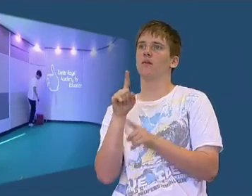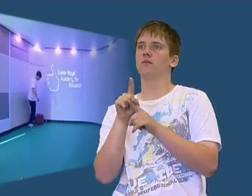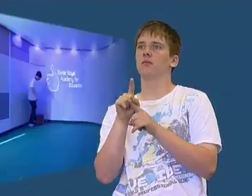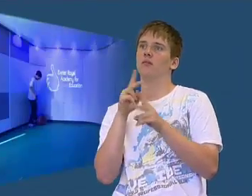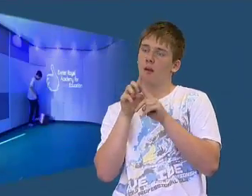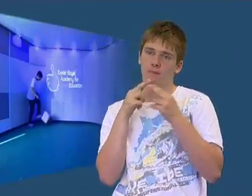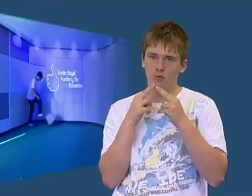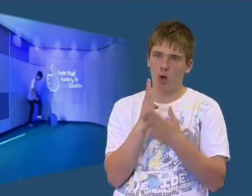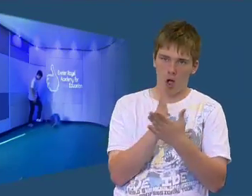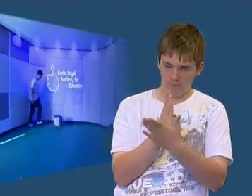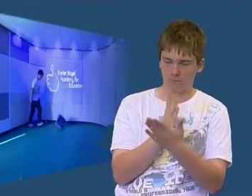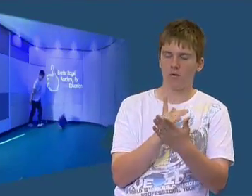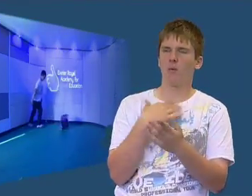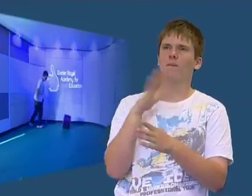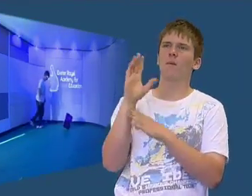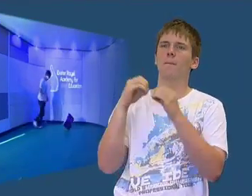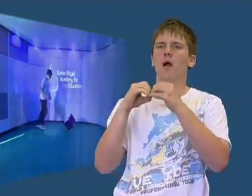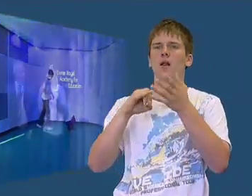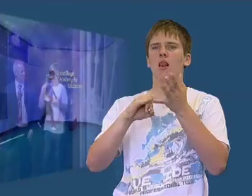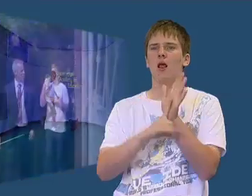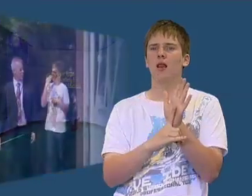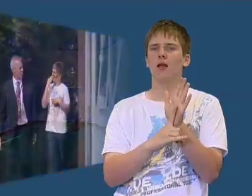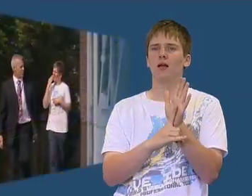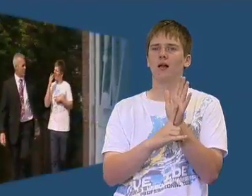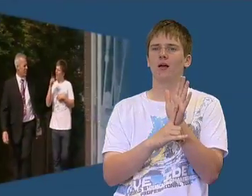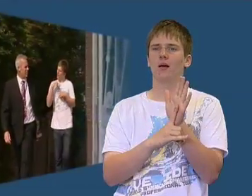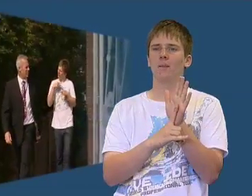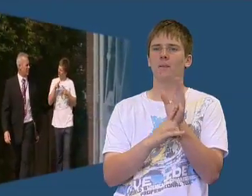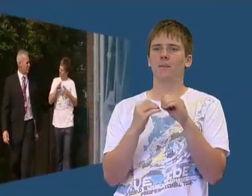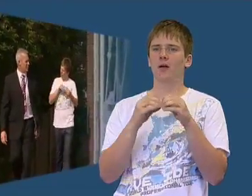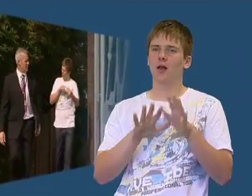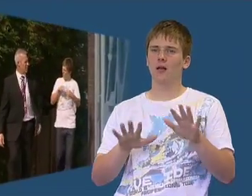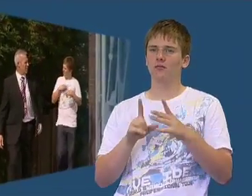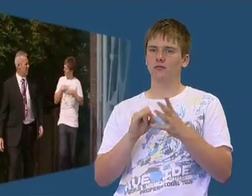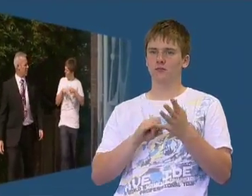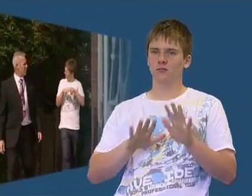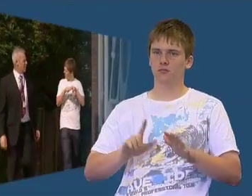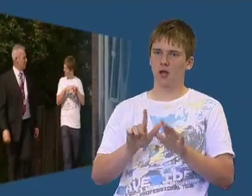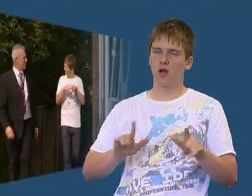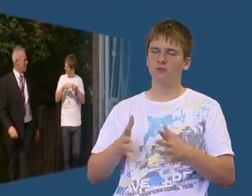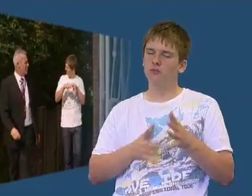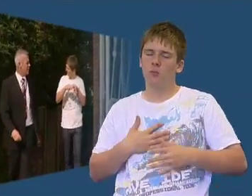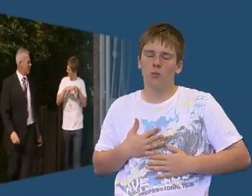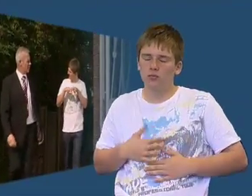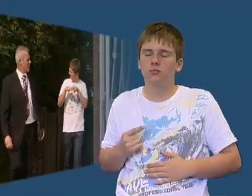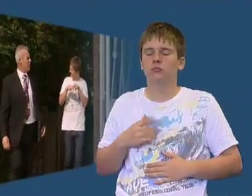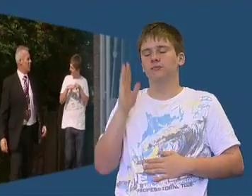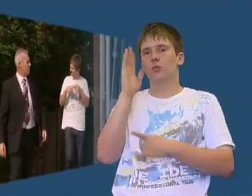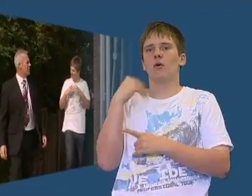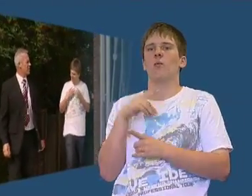But also, I've got some other dreams too. I love BSL. I really enjoy that. I